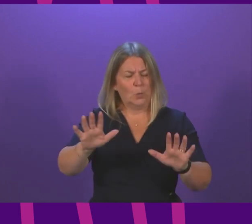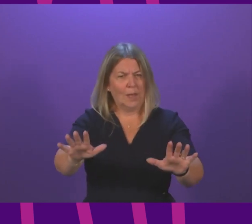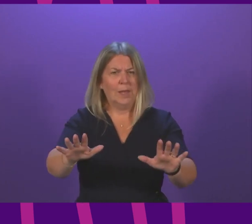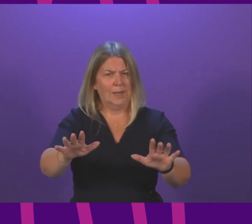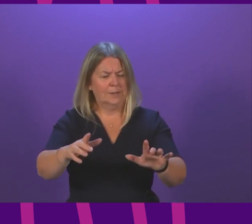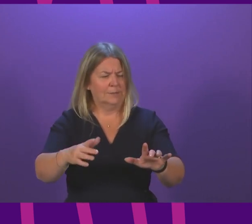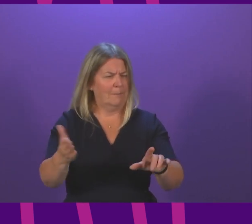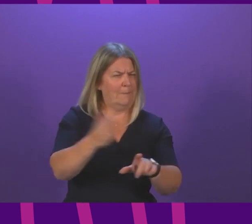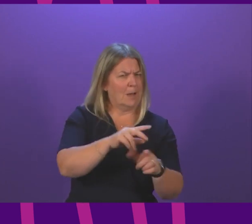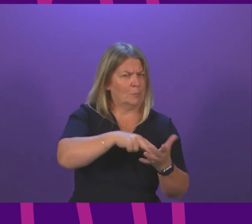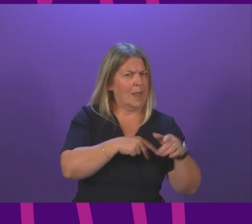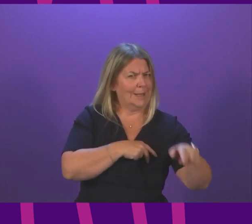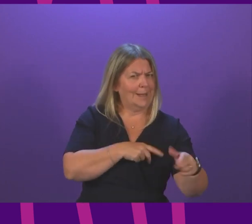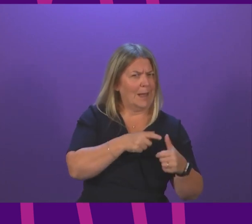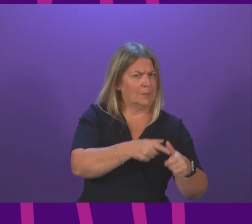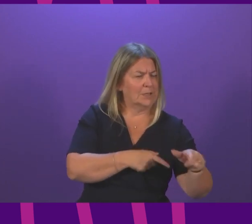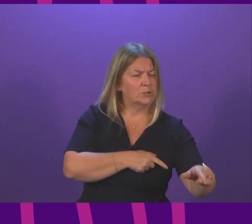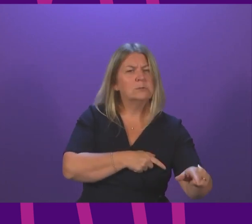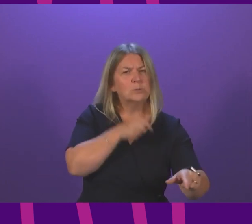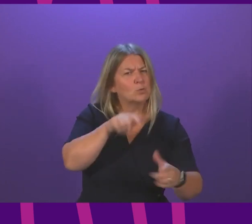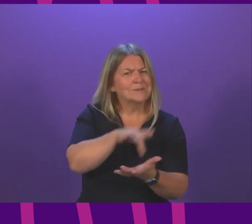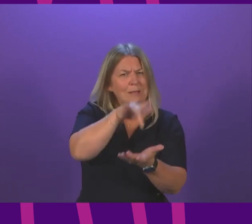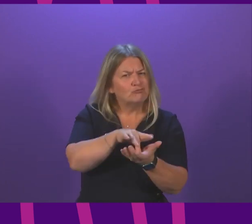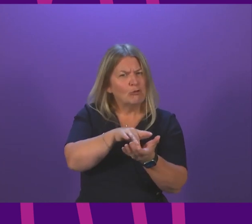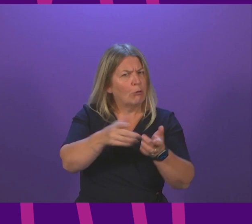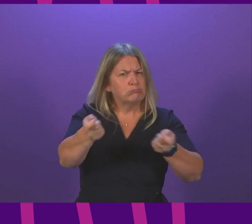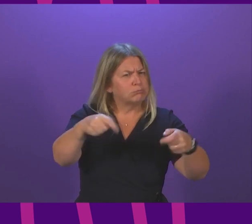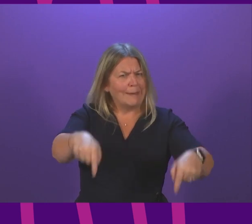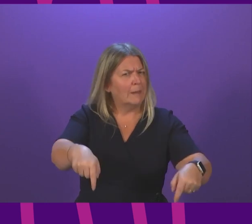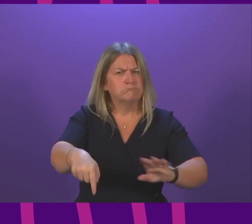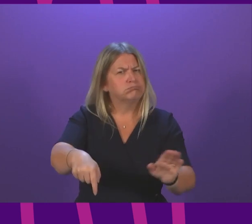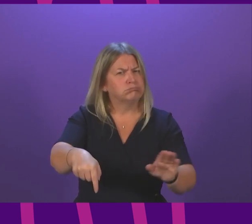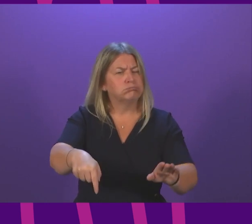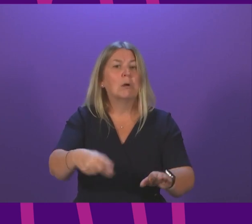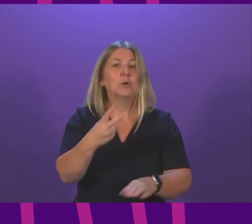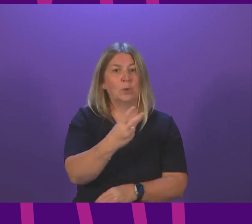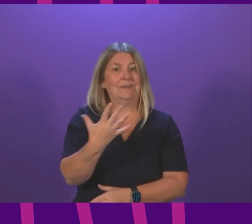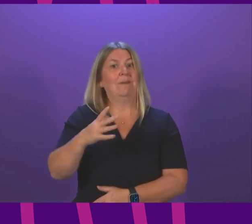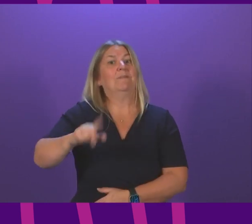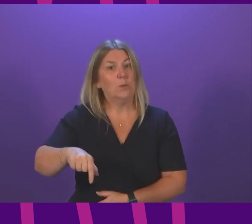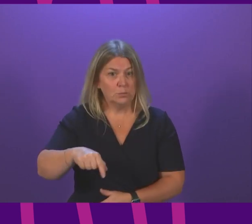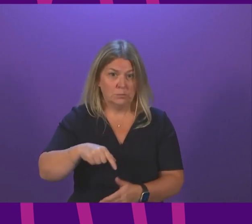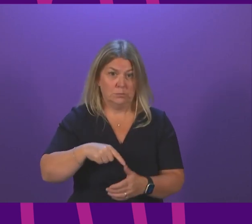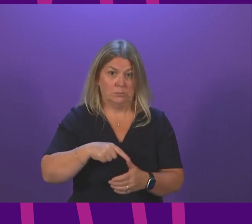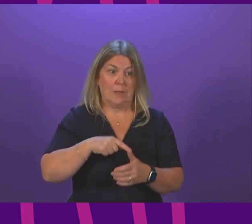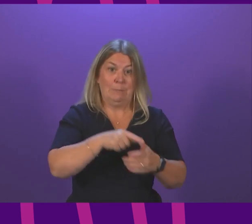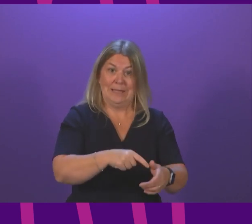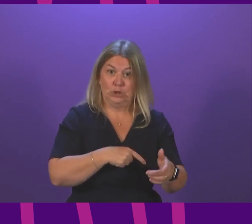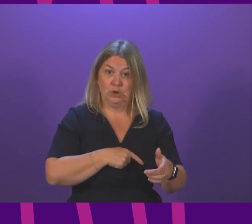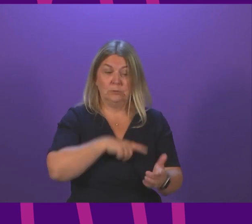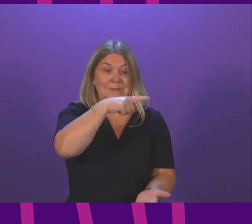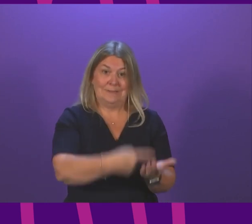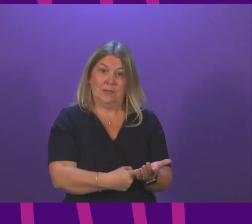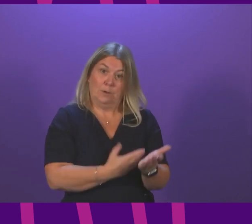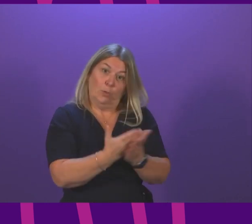planning applications there's no centralisation here as I said 25,000 planning applications decided